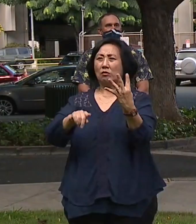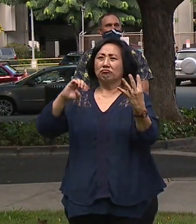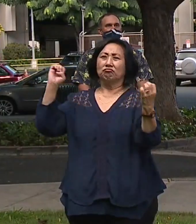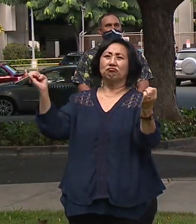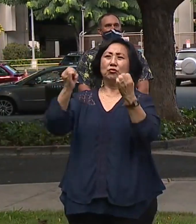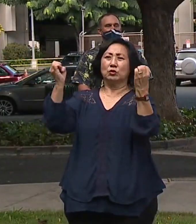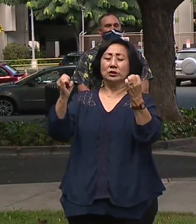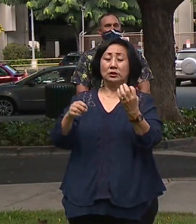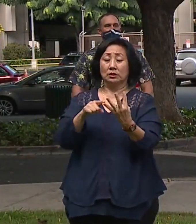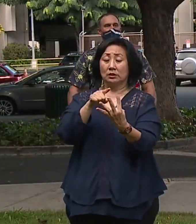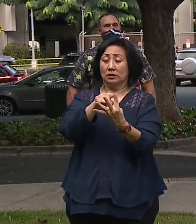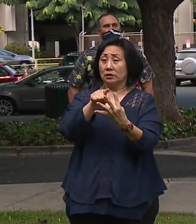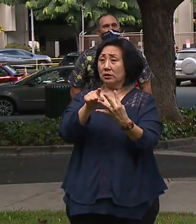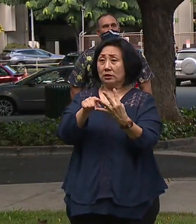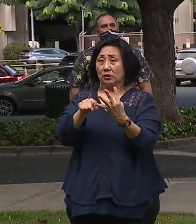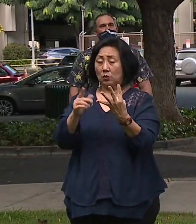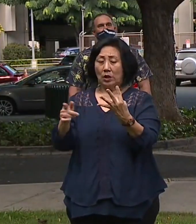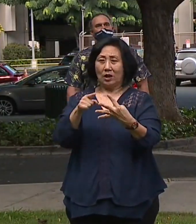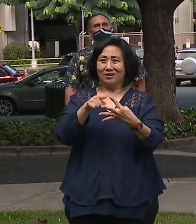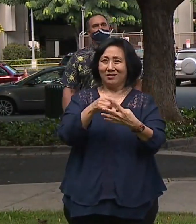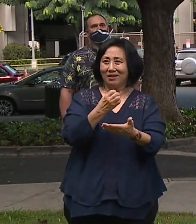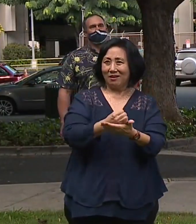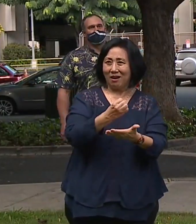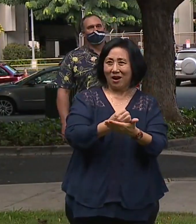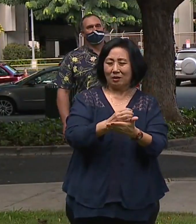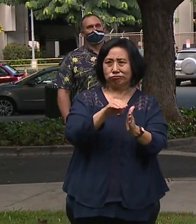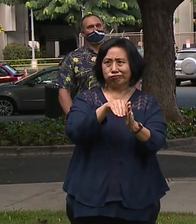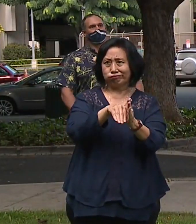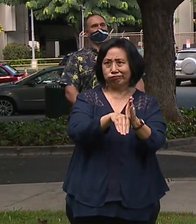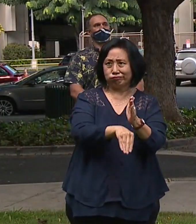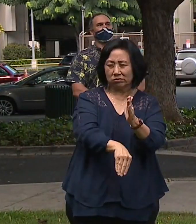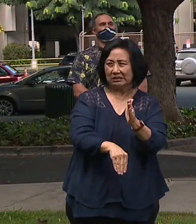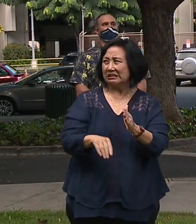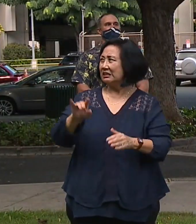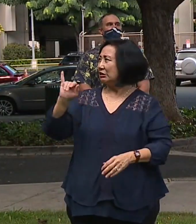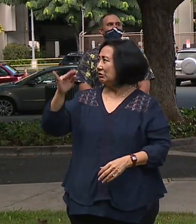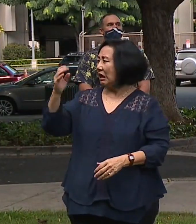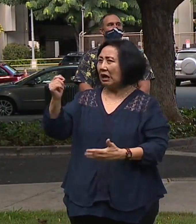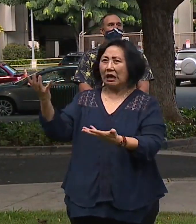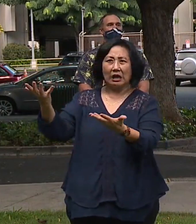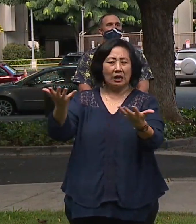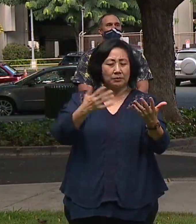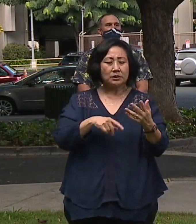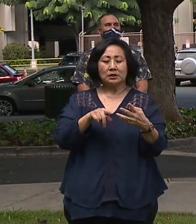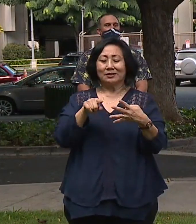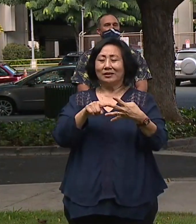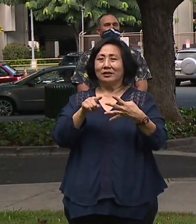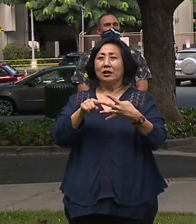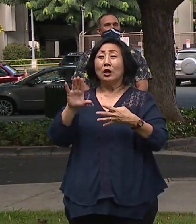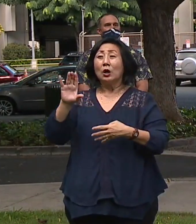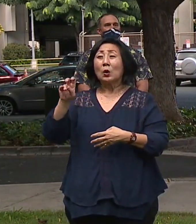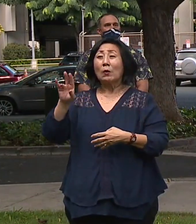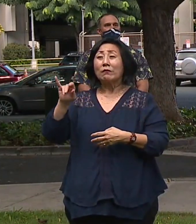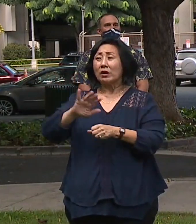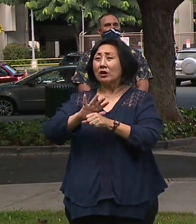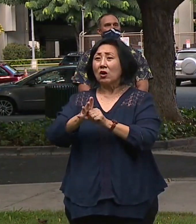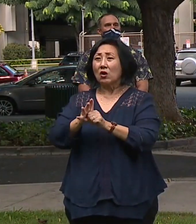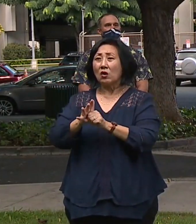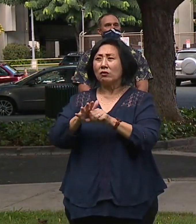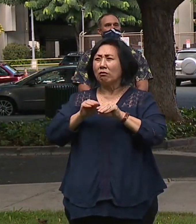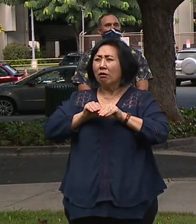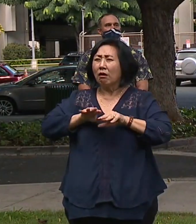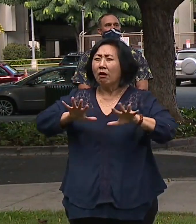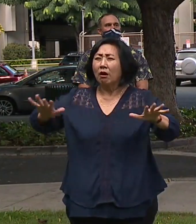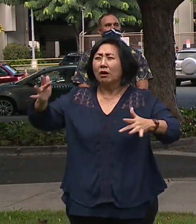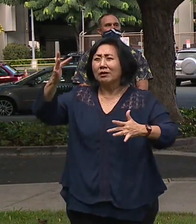There's the crises of the economy and the need for jobs. There's the crisis around COVID and the need for